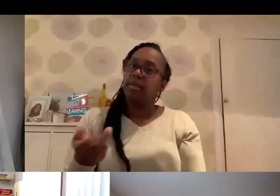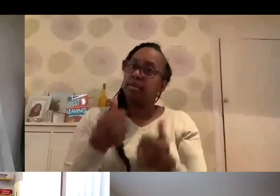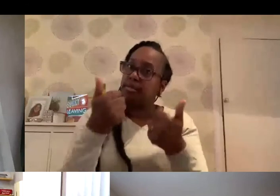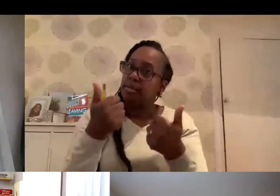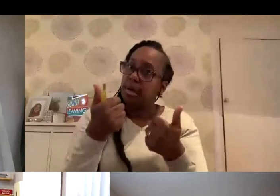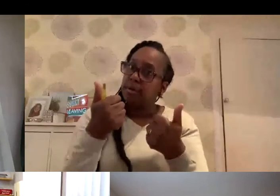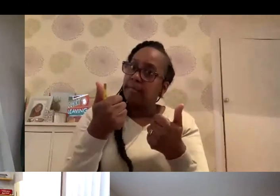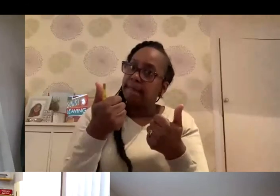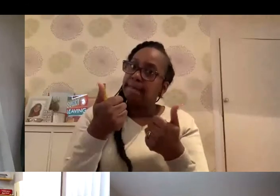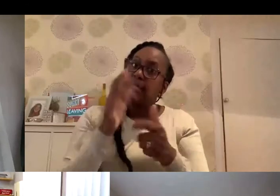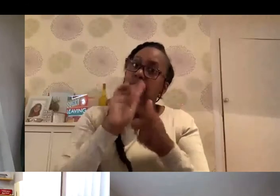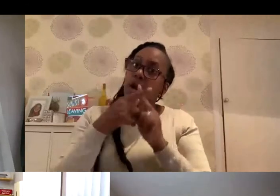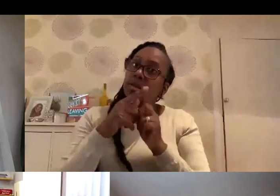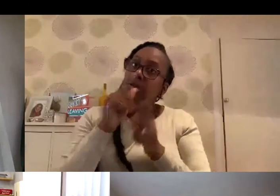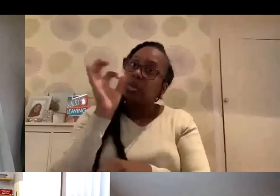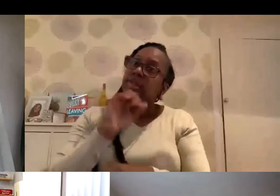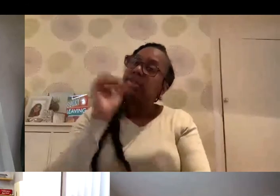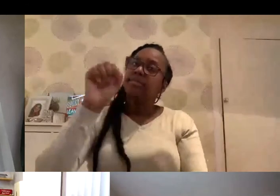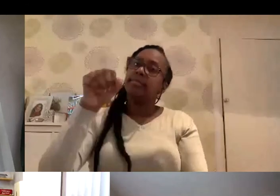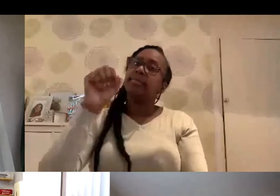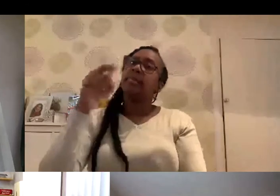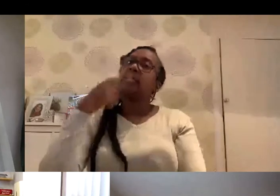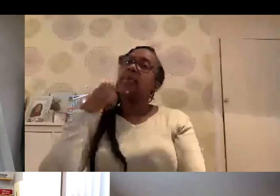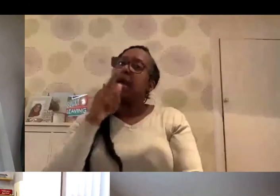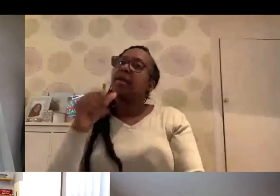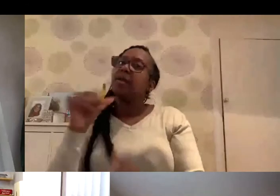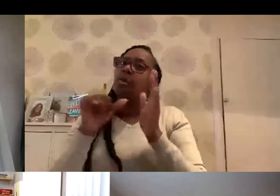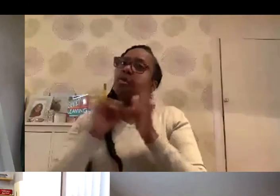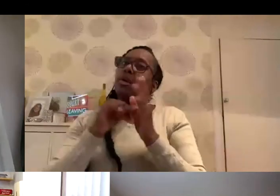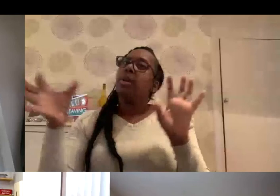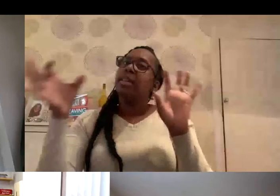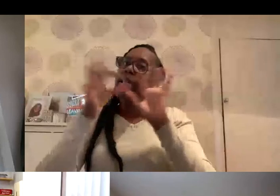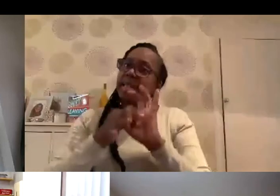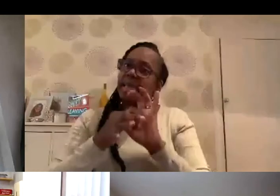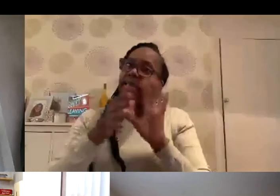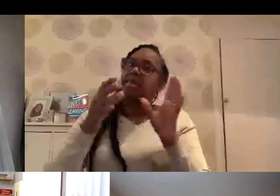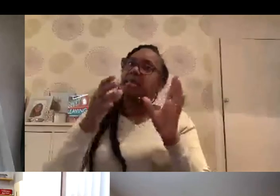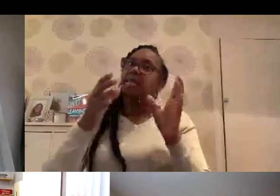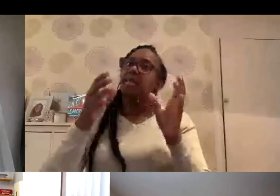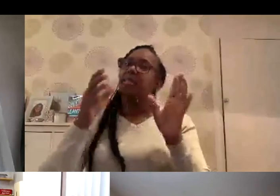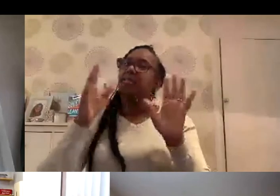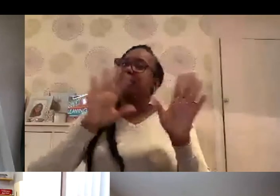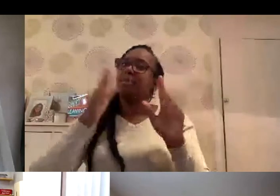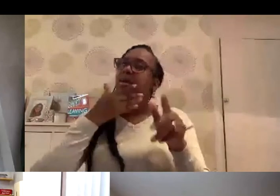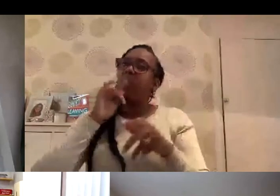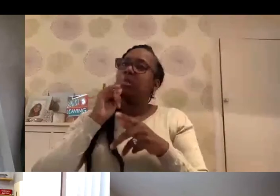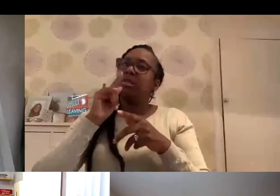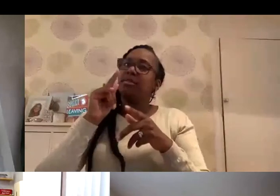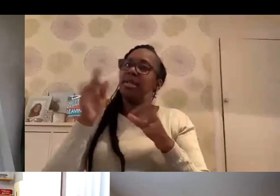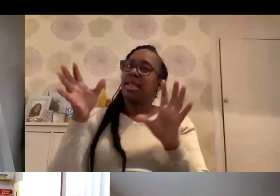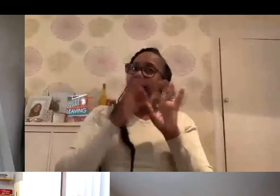your question, Ellie? It does. Thank you. And we did have trouble with the link, as you know, that it was sending us off to not to the COVID